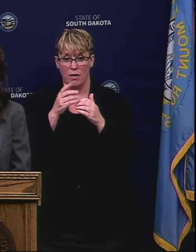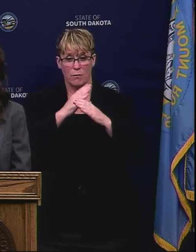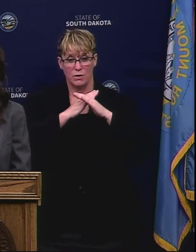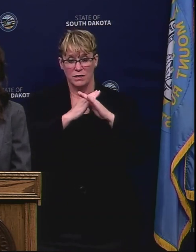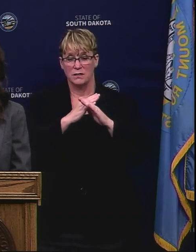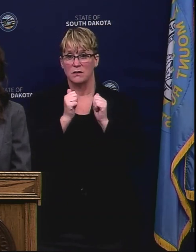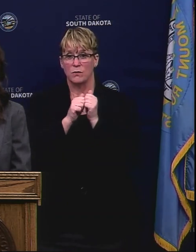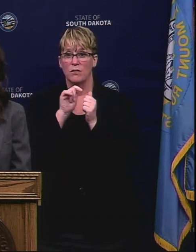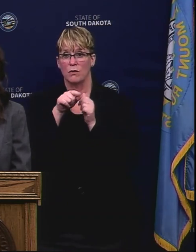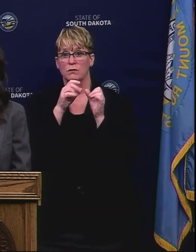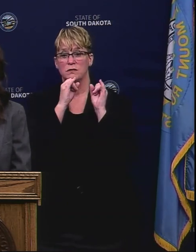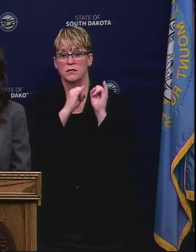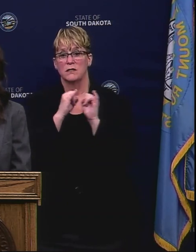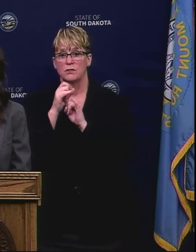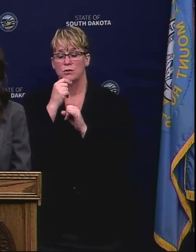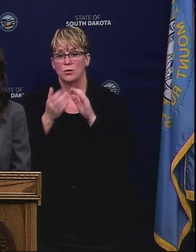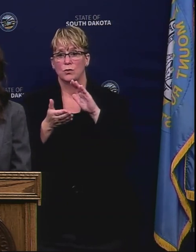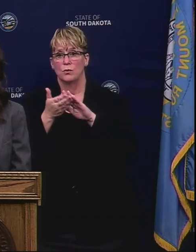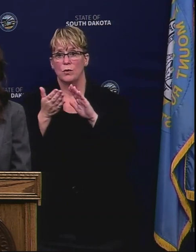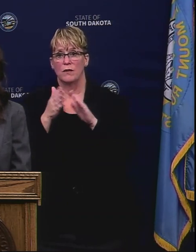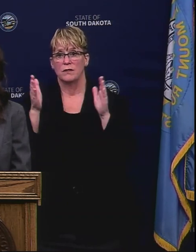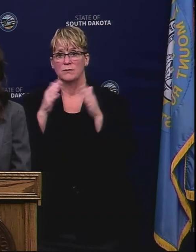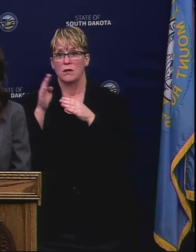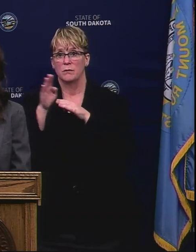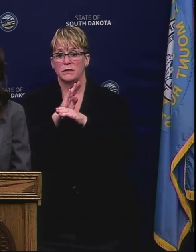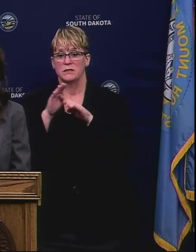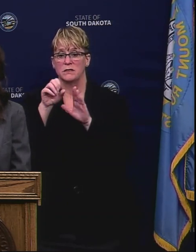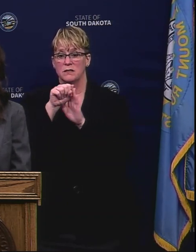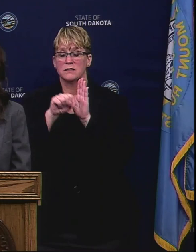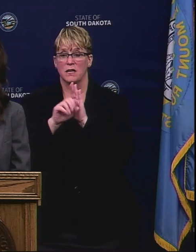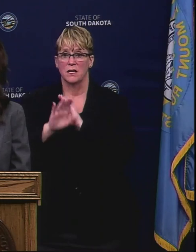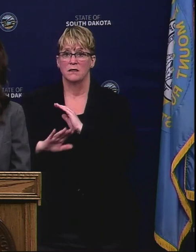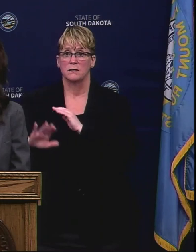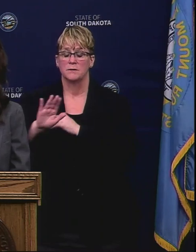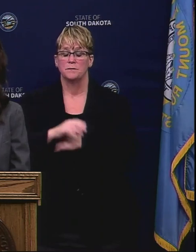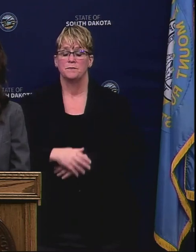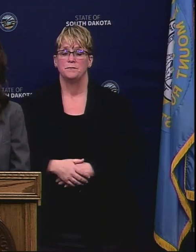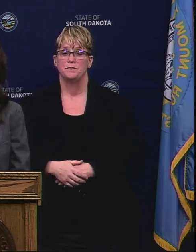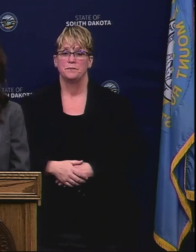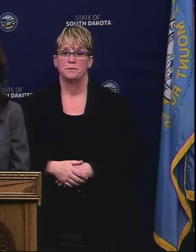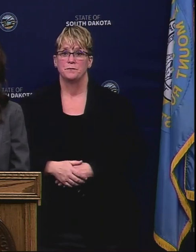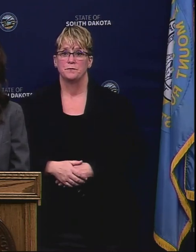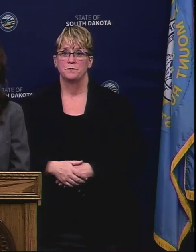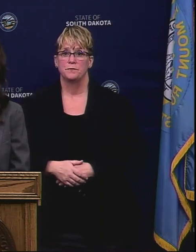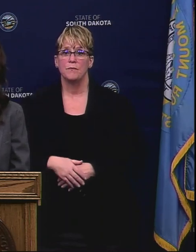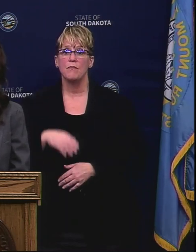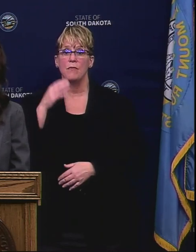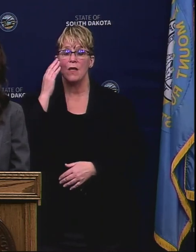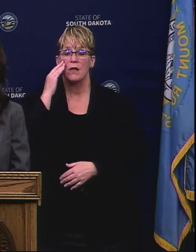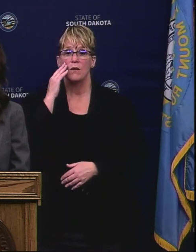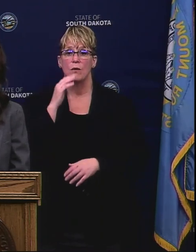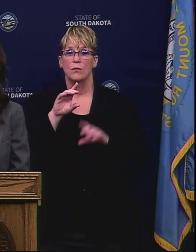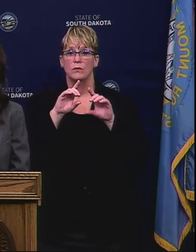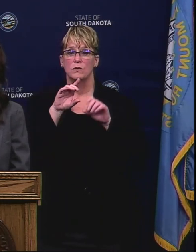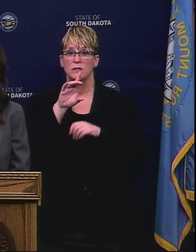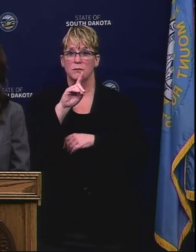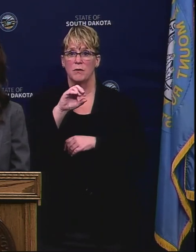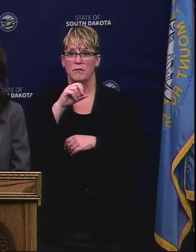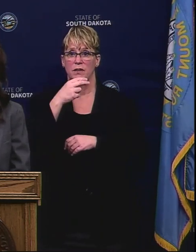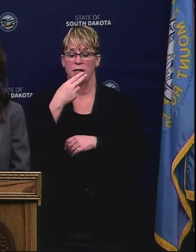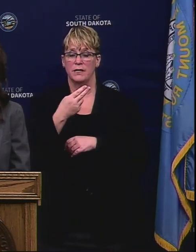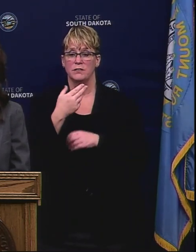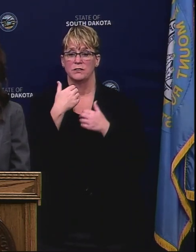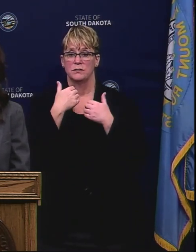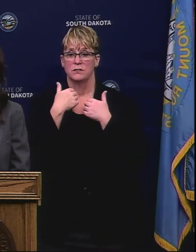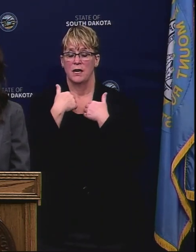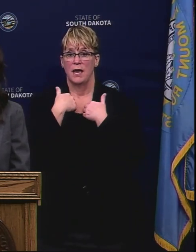protected by those individuals that run our small businesses across the state. I know the Department of Health still has their call line and call center open.